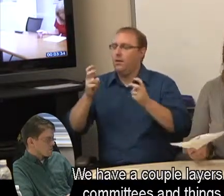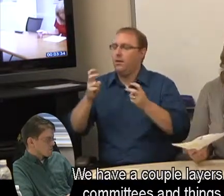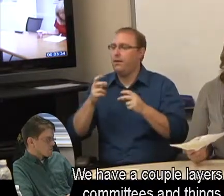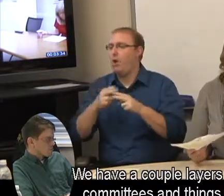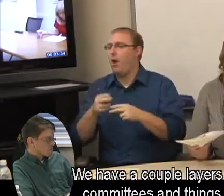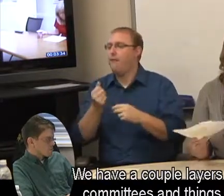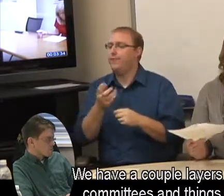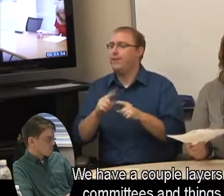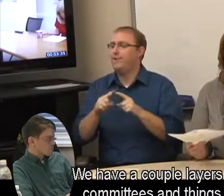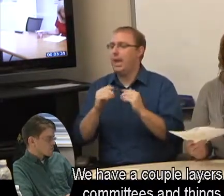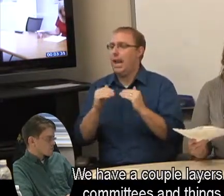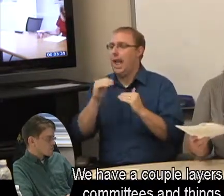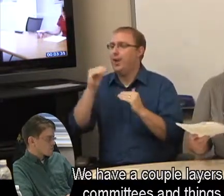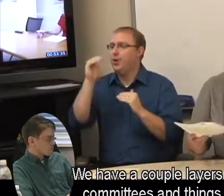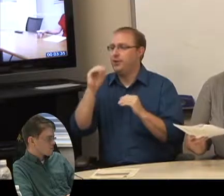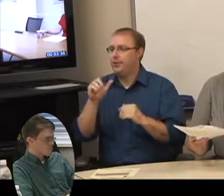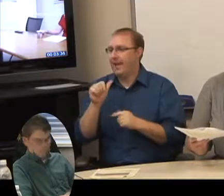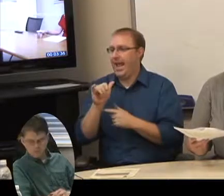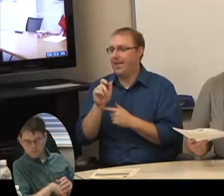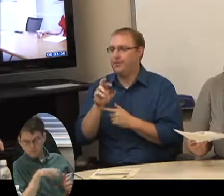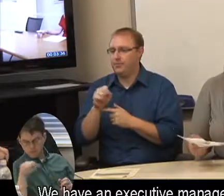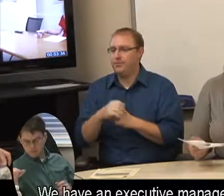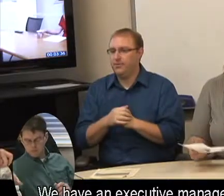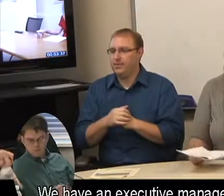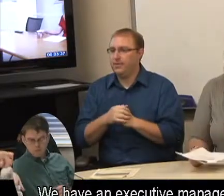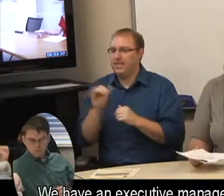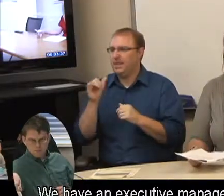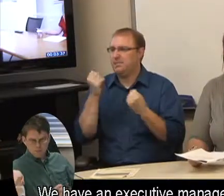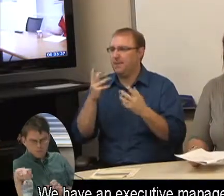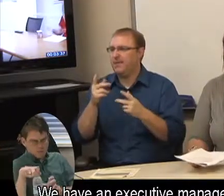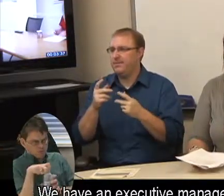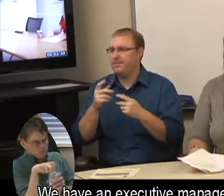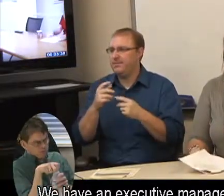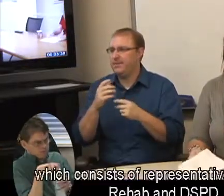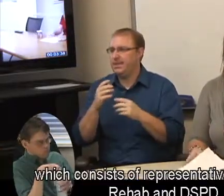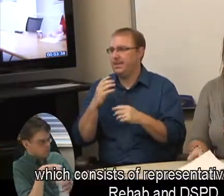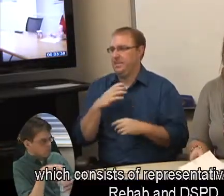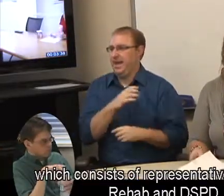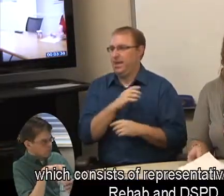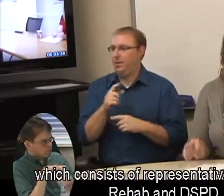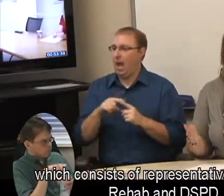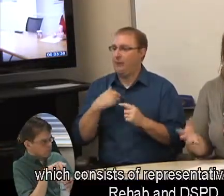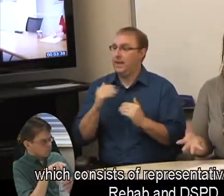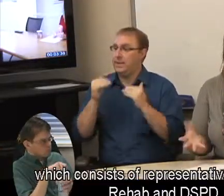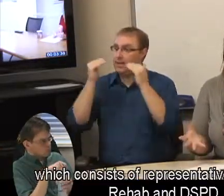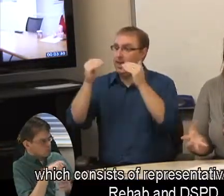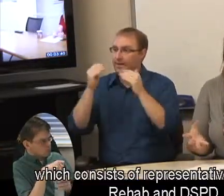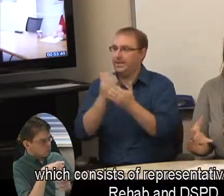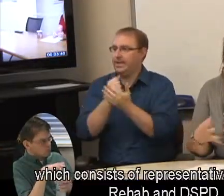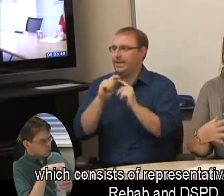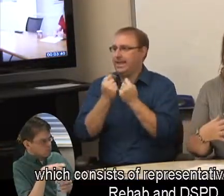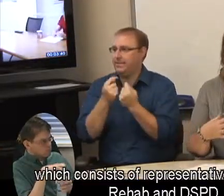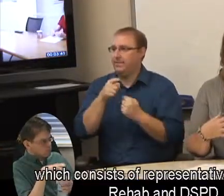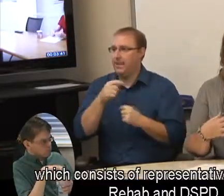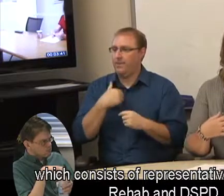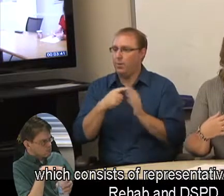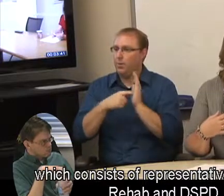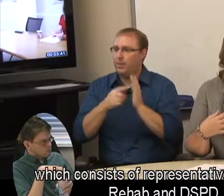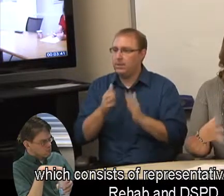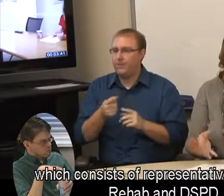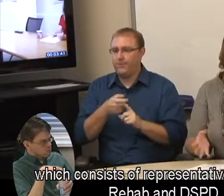committees and things do. We have an executive management team, which consists of representatives from